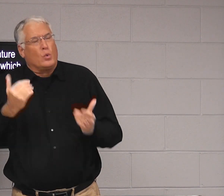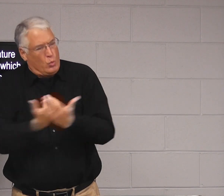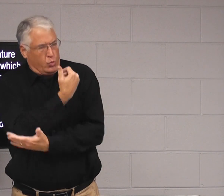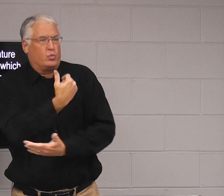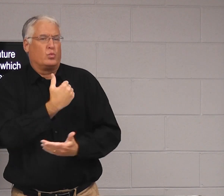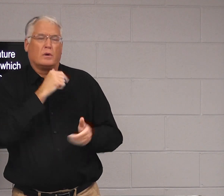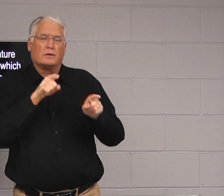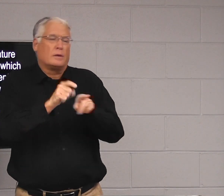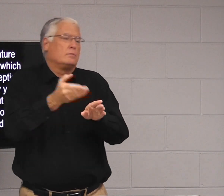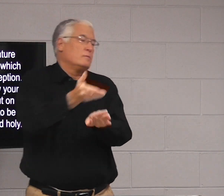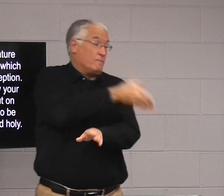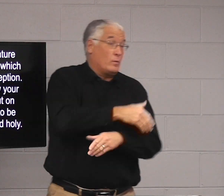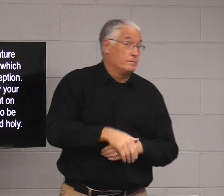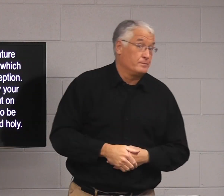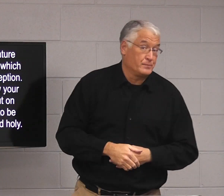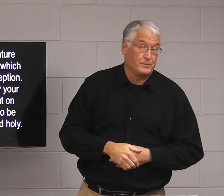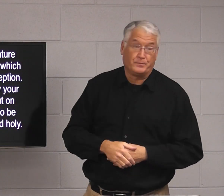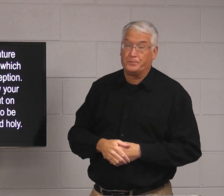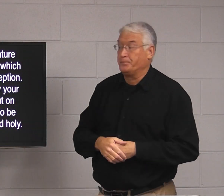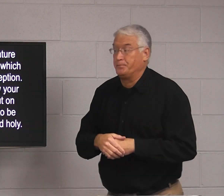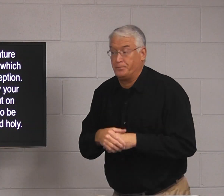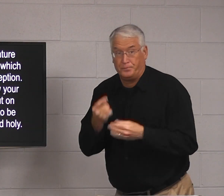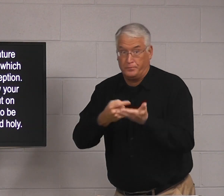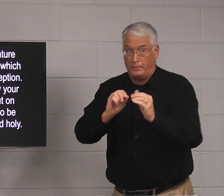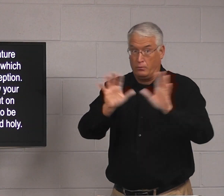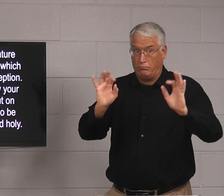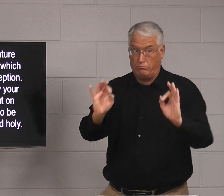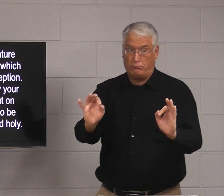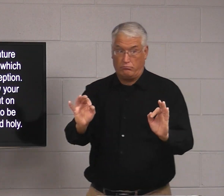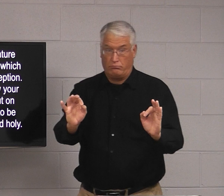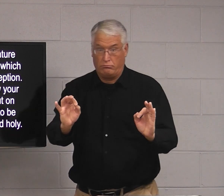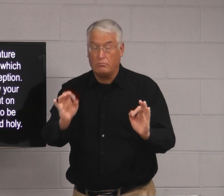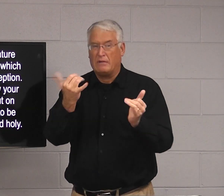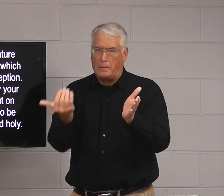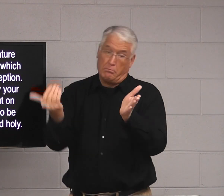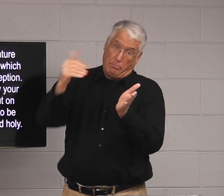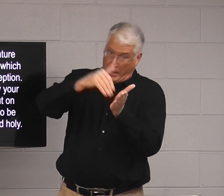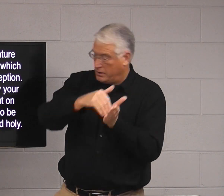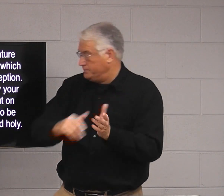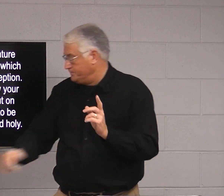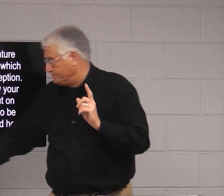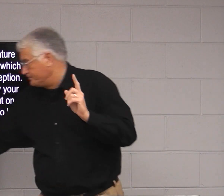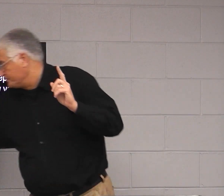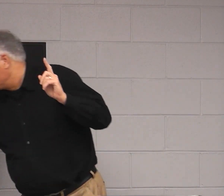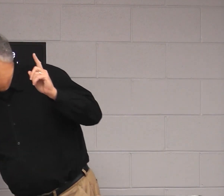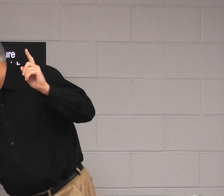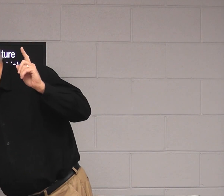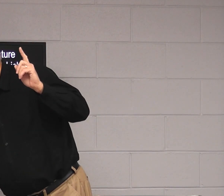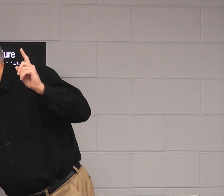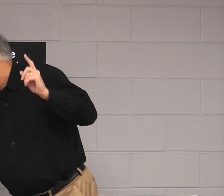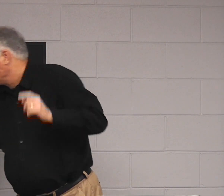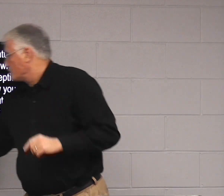attitude. Change my speech. And not be the same as before. Is everybody clear? We're going to go back.